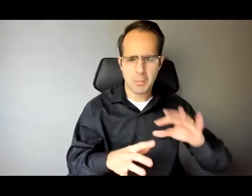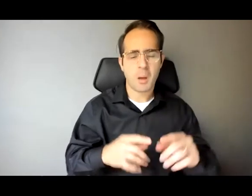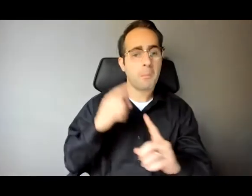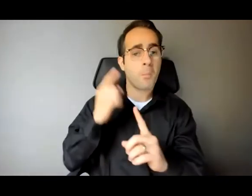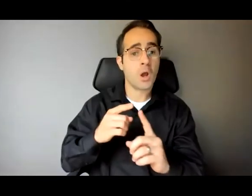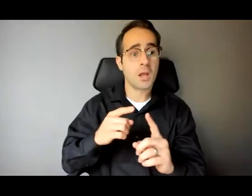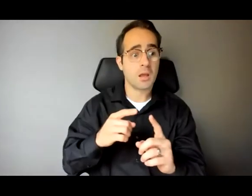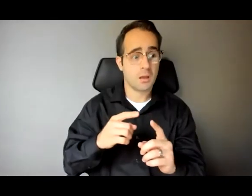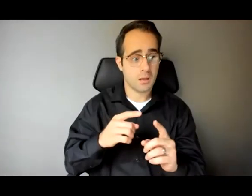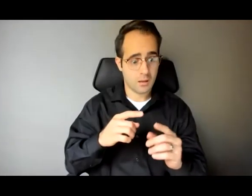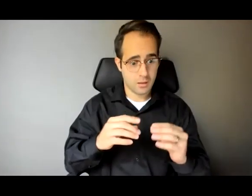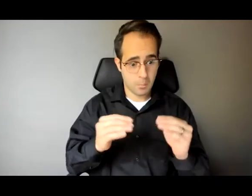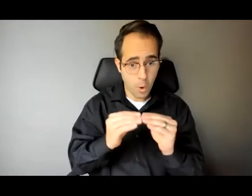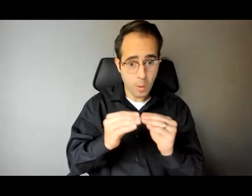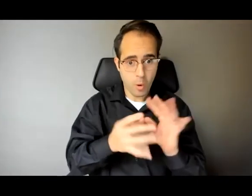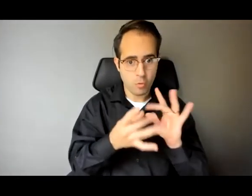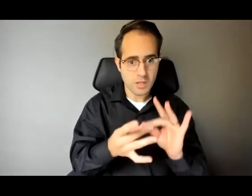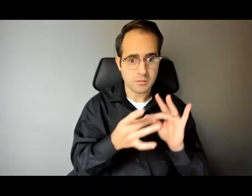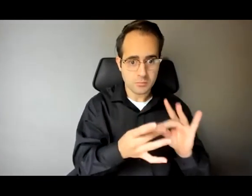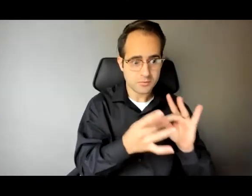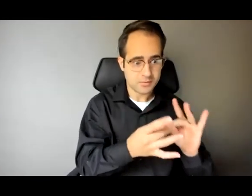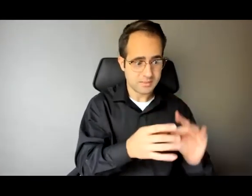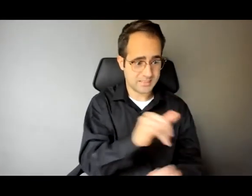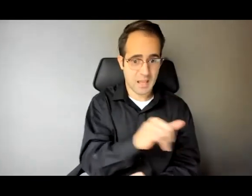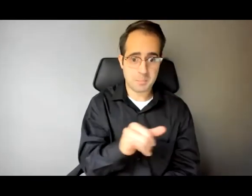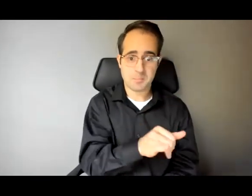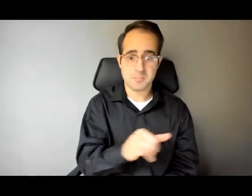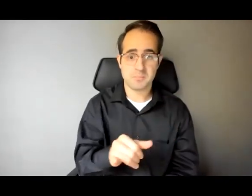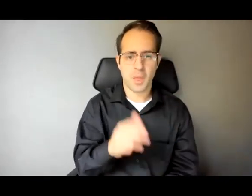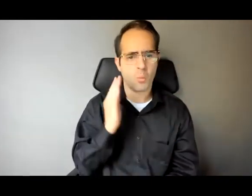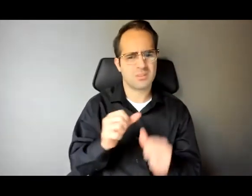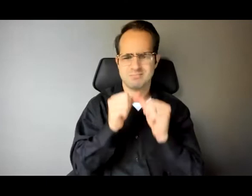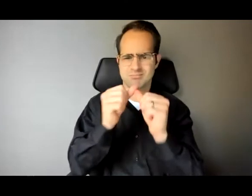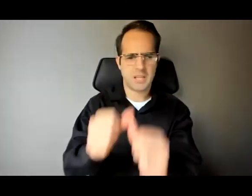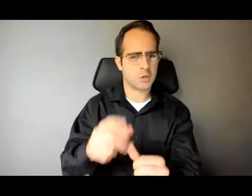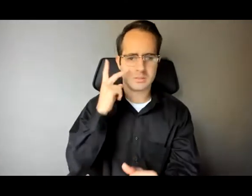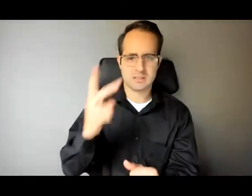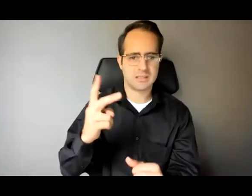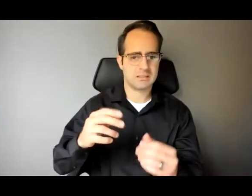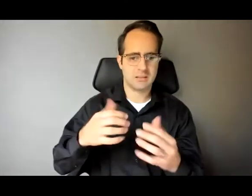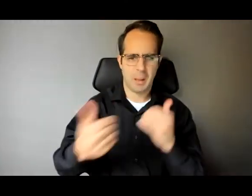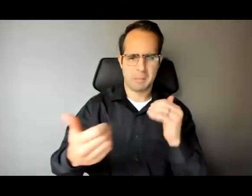we're going to continue to see a world where people are hugely separated and very punitive with each other.